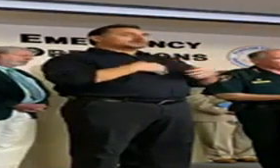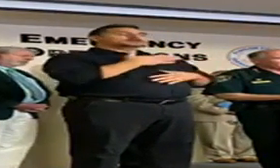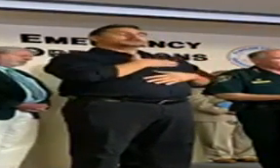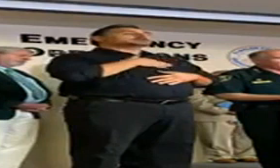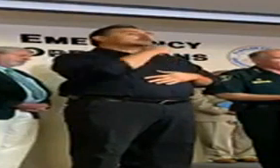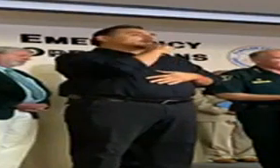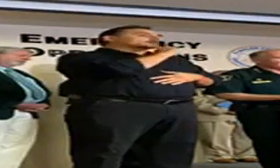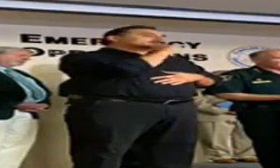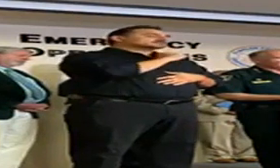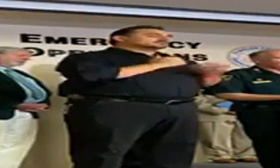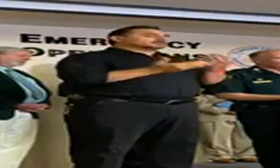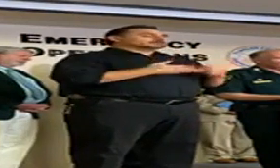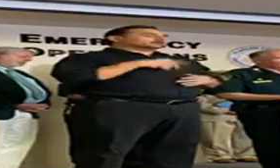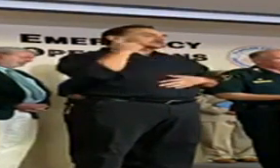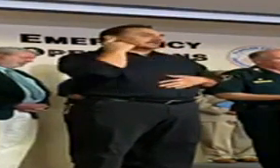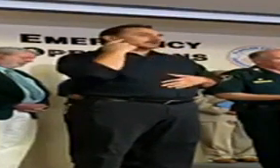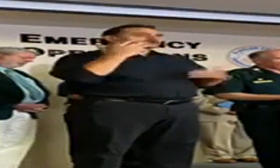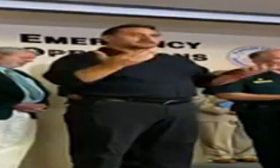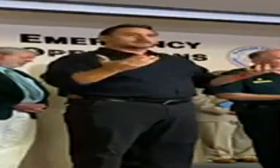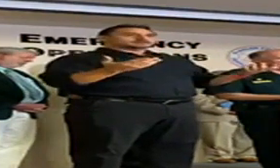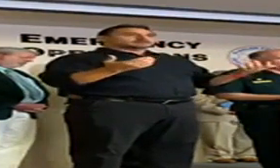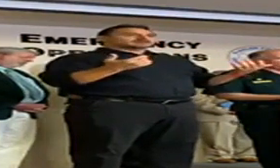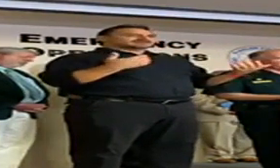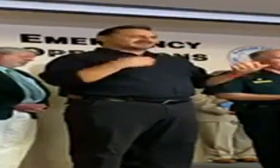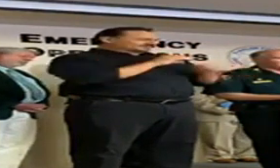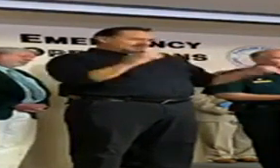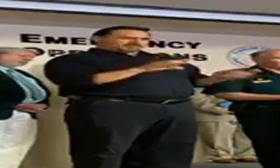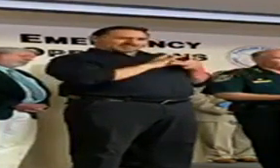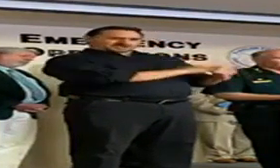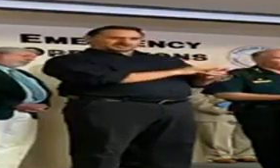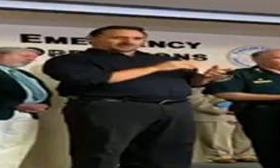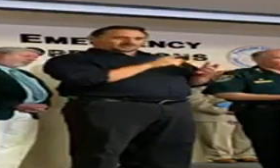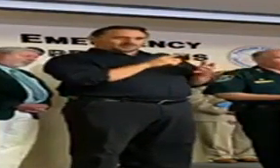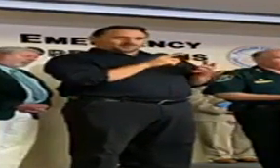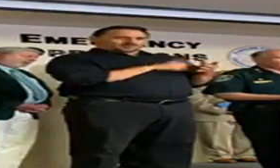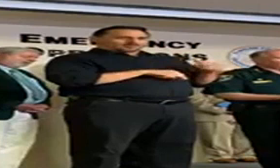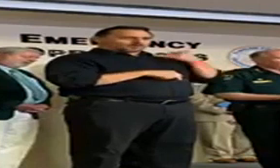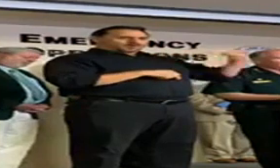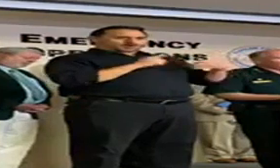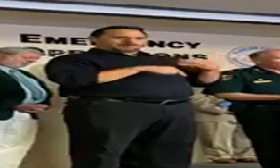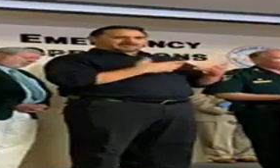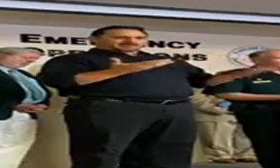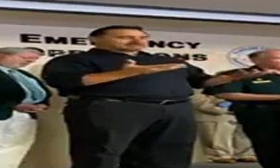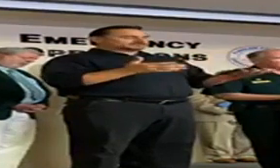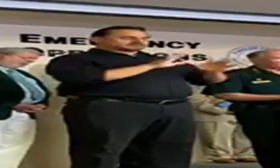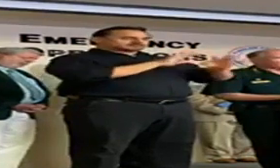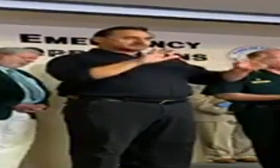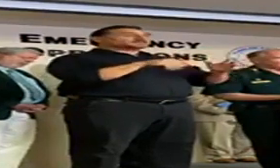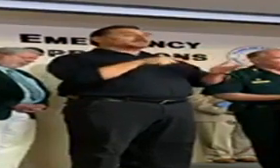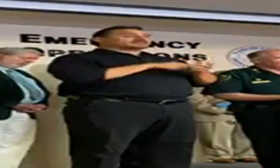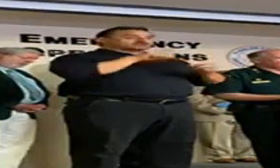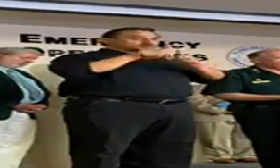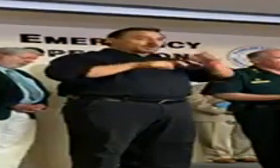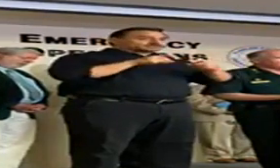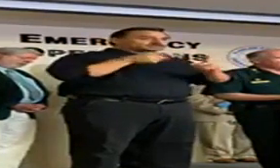us while it may sound that it has absolutely nothing to do with what you're calling about. These questions are so